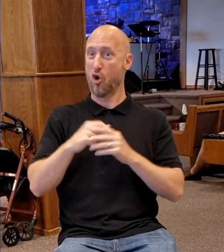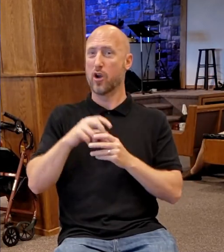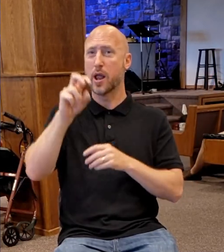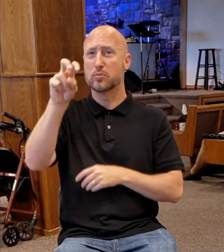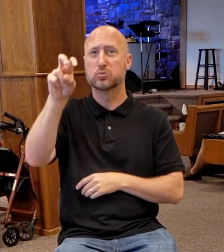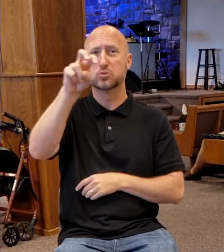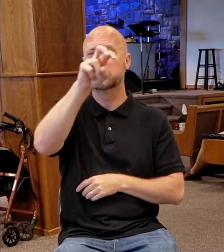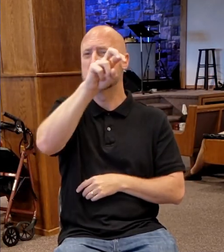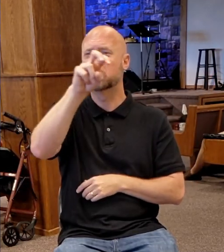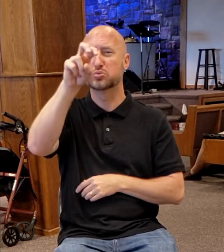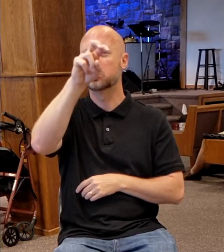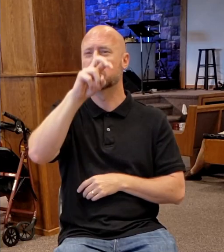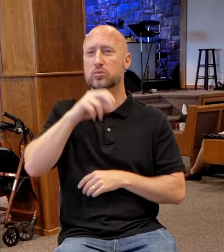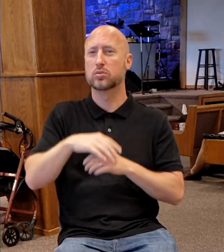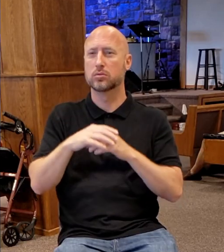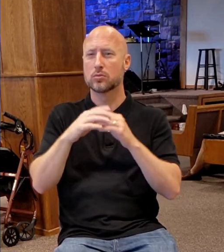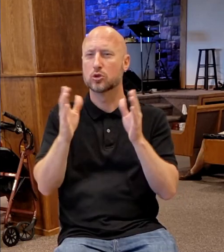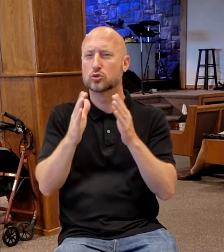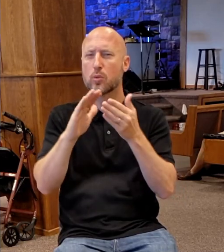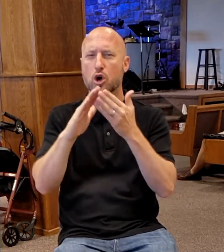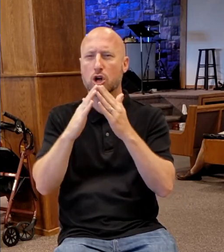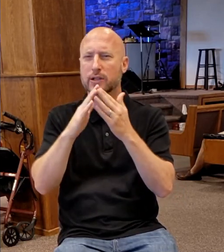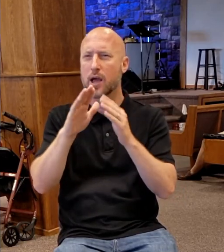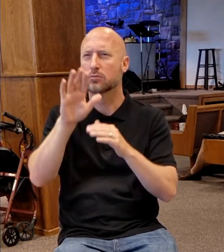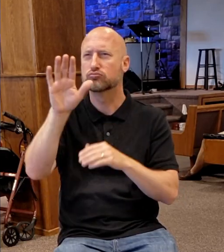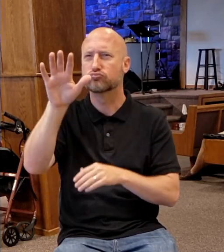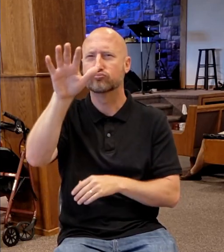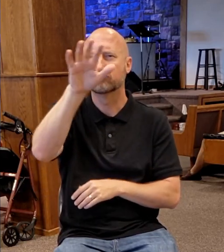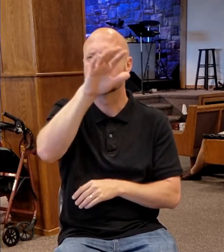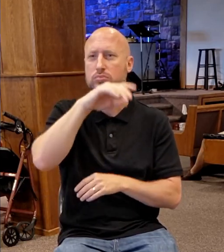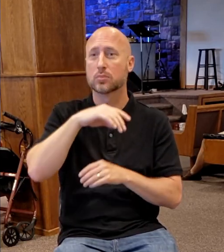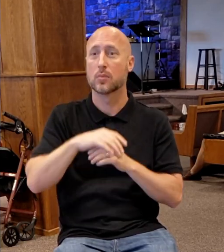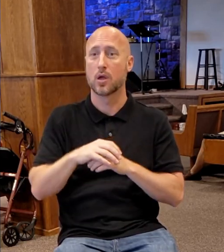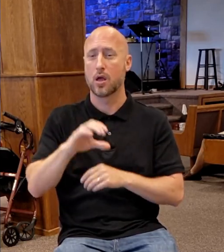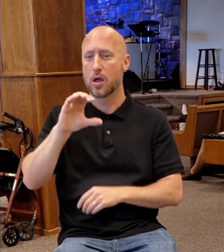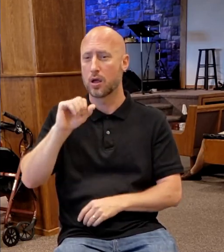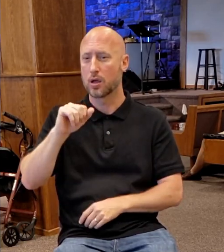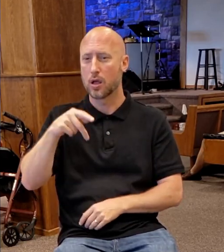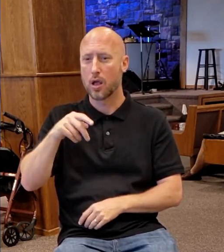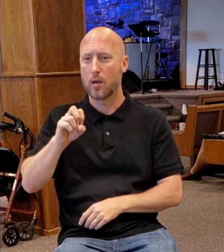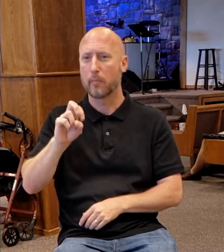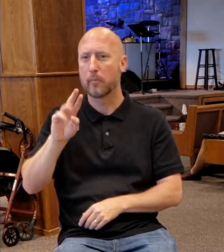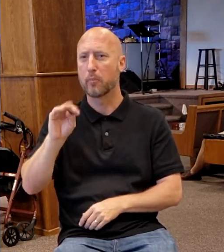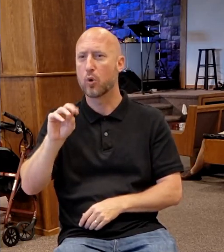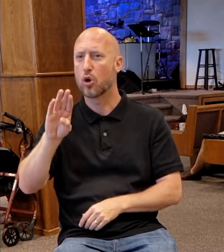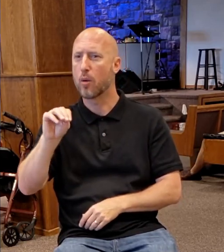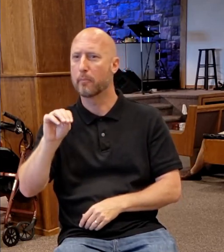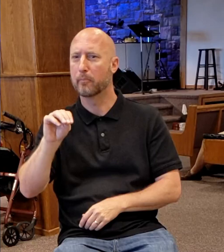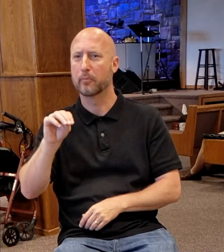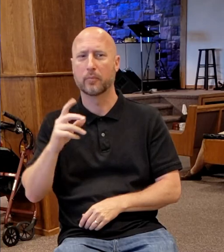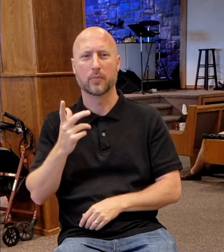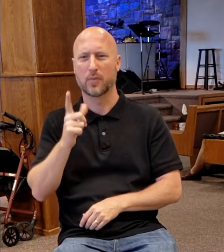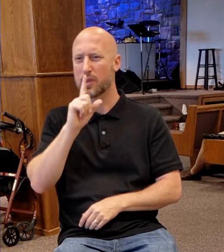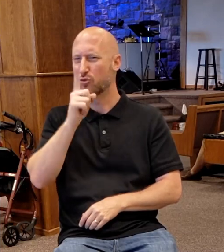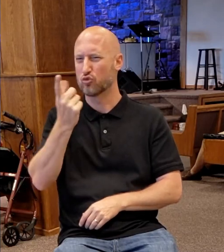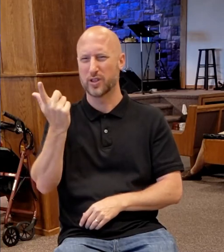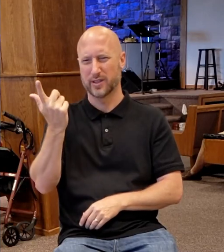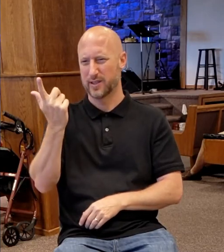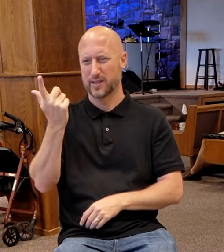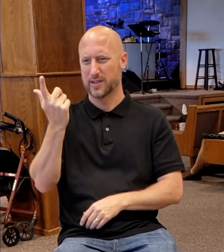He was ministering in a peripheral, even around Capernaum. He wasn't even on the main, you know,